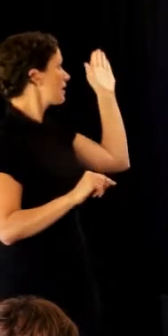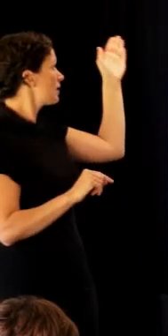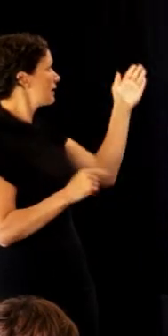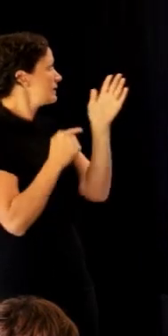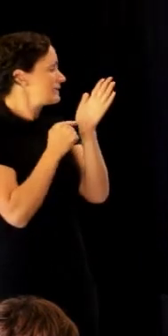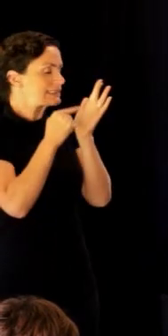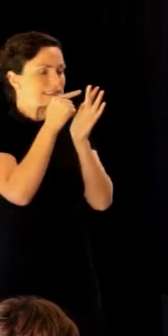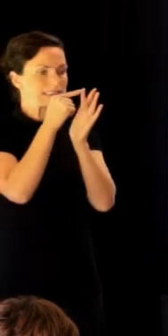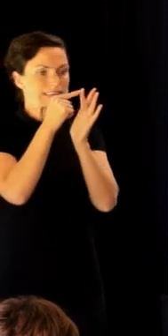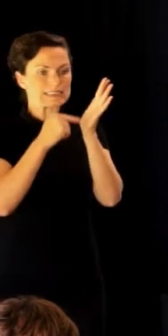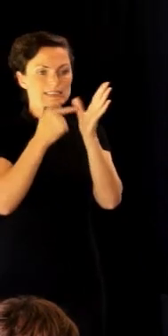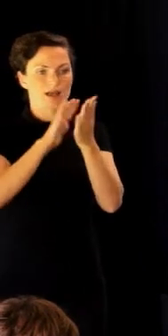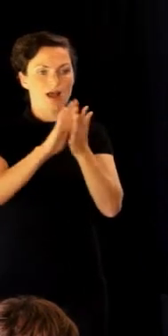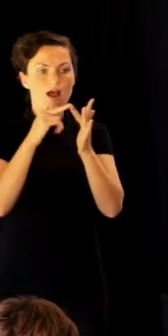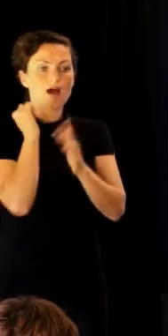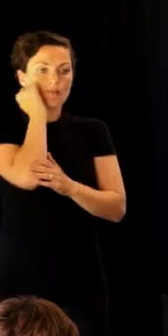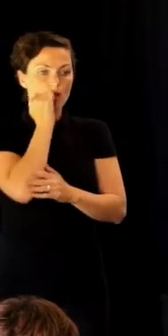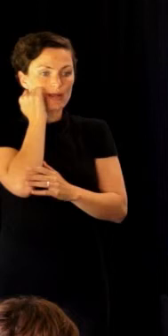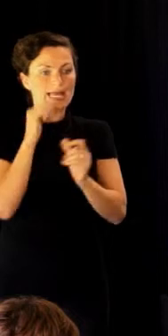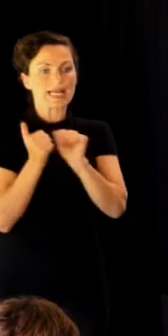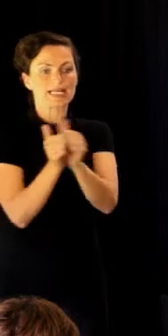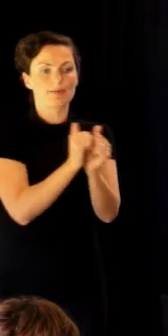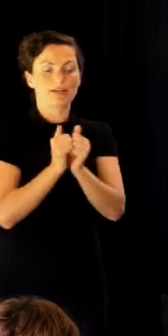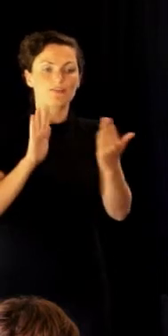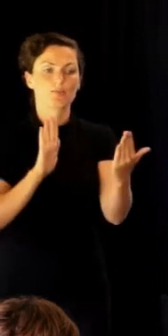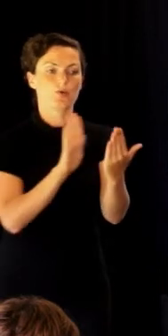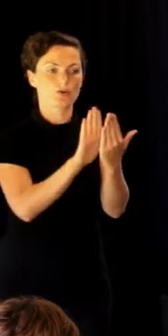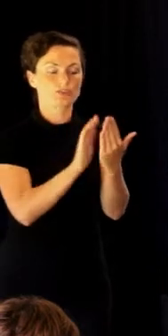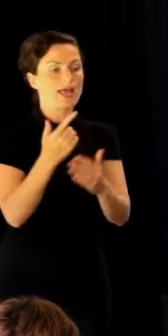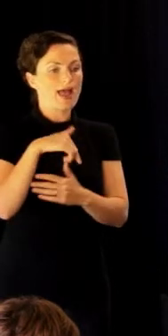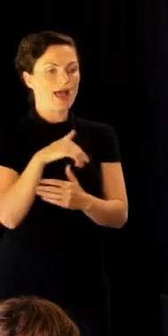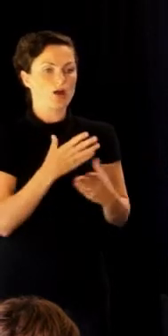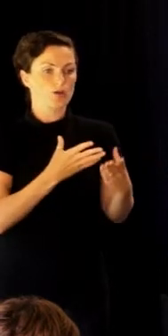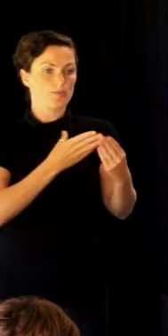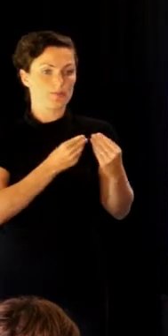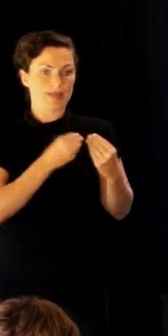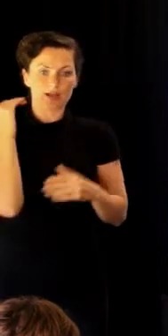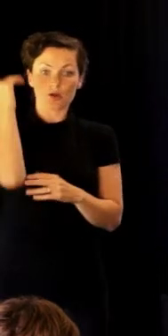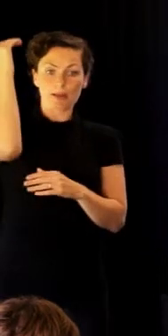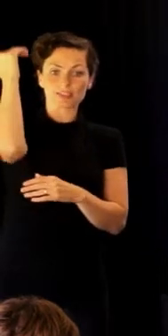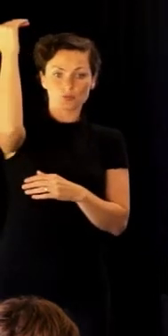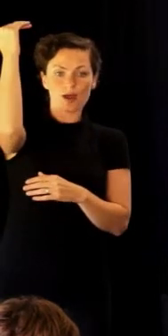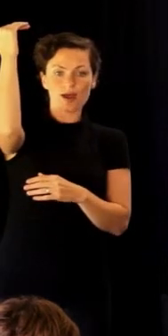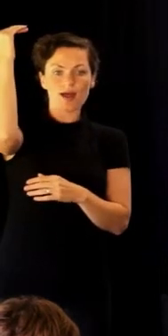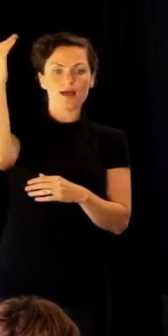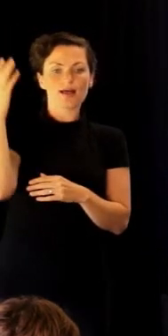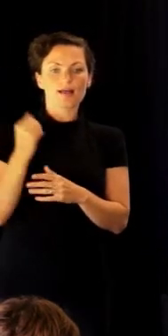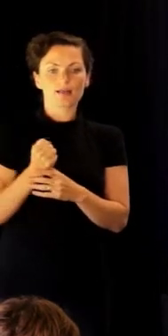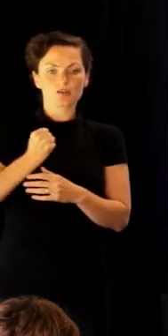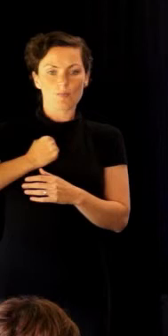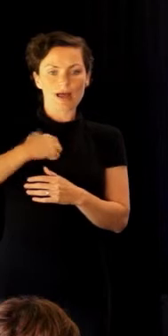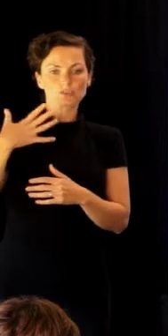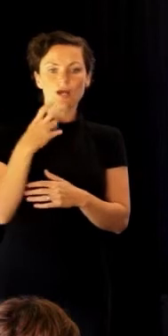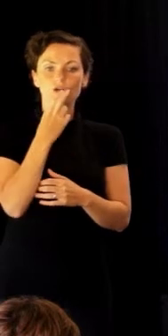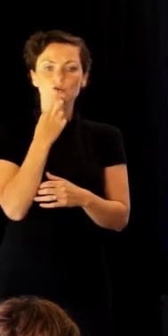collaborative approach towards doing things in a Māori way. For example, our kaumātua queer who guide us, not so much